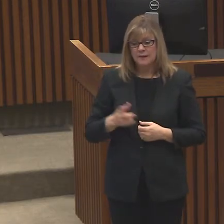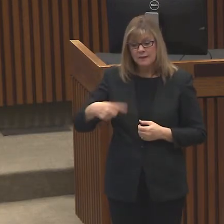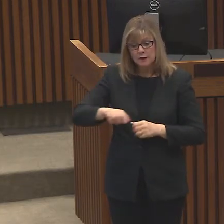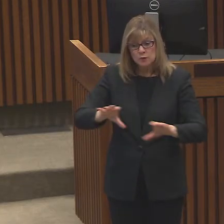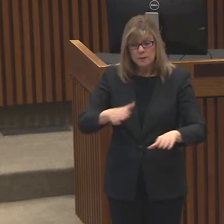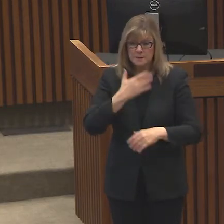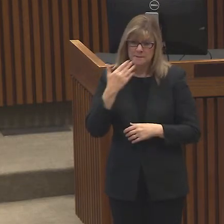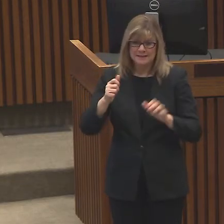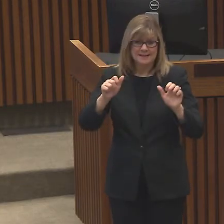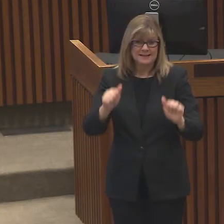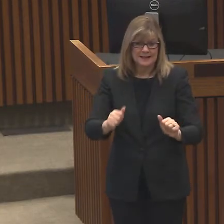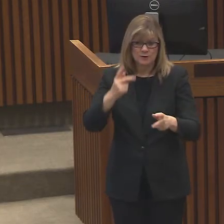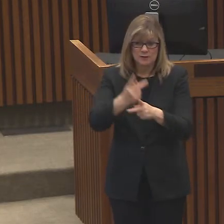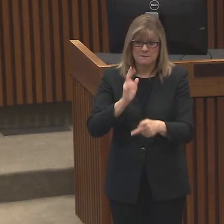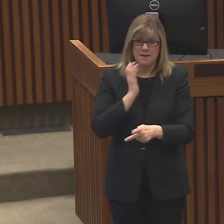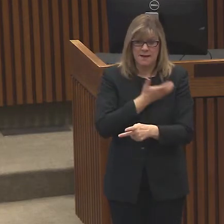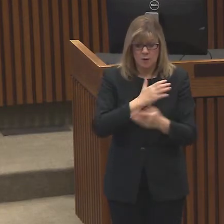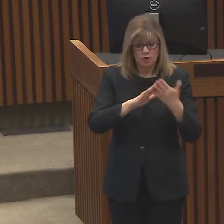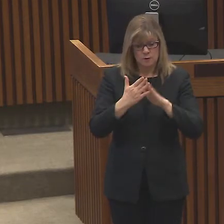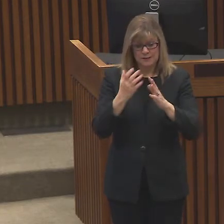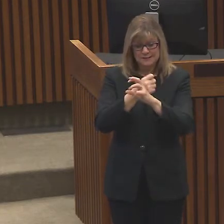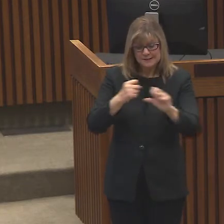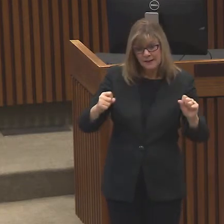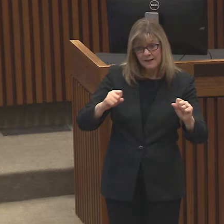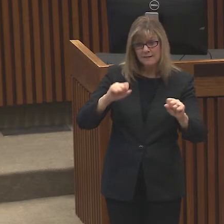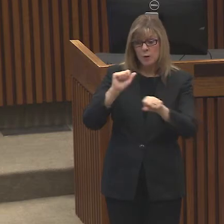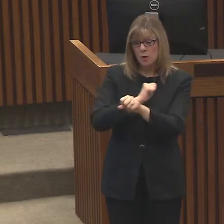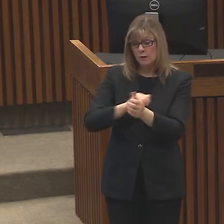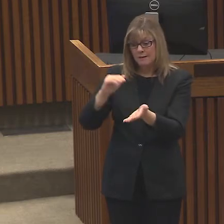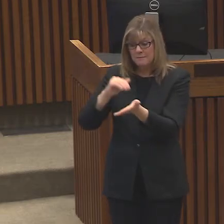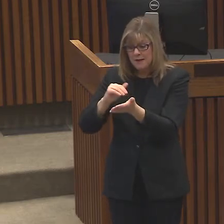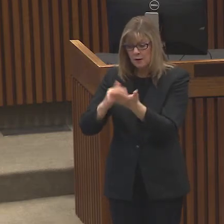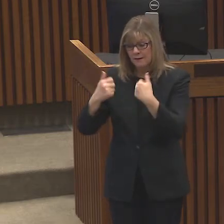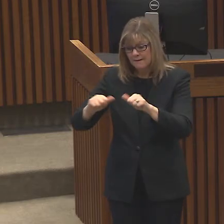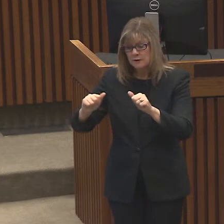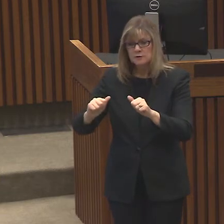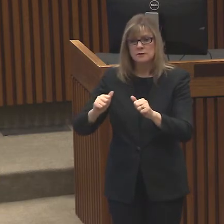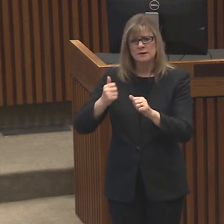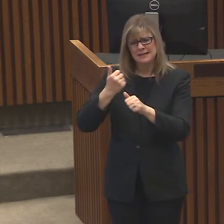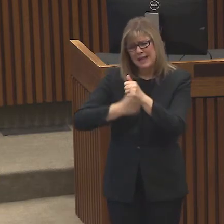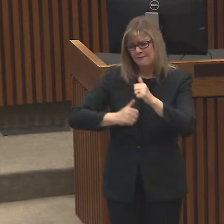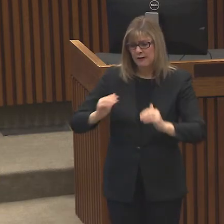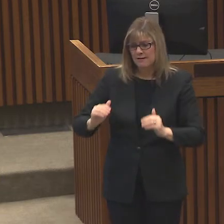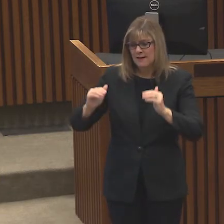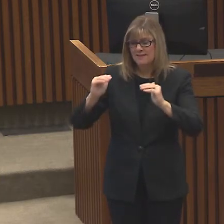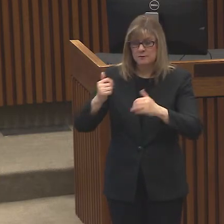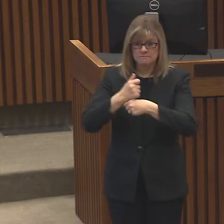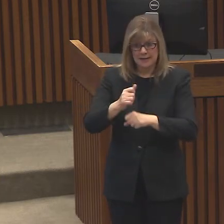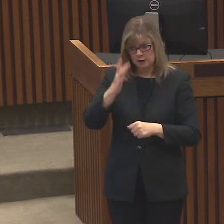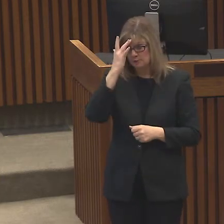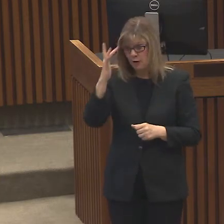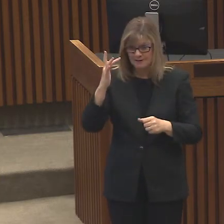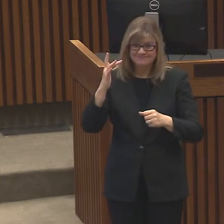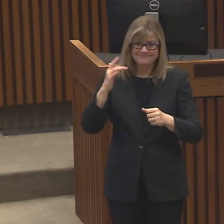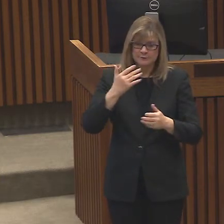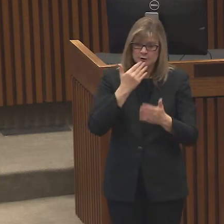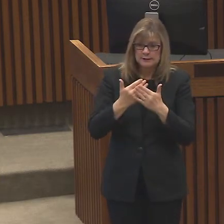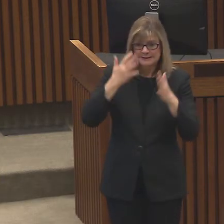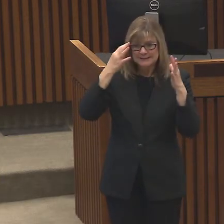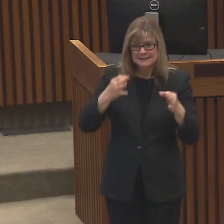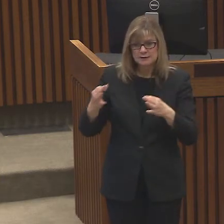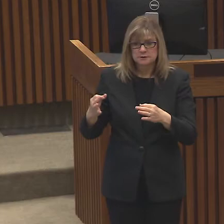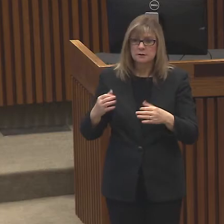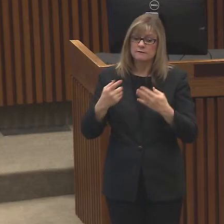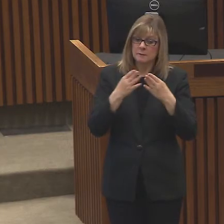and work with medical experts at every level to make smart decisions. And y'all, that's both from the public and private